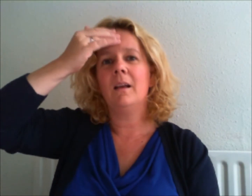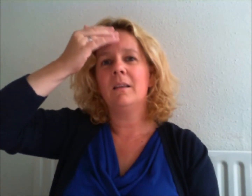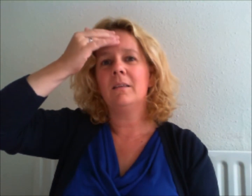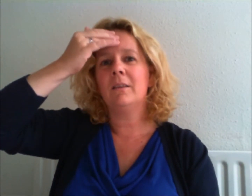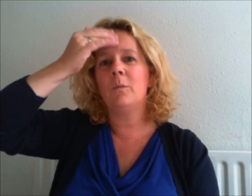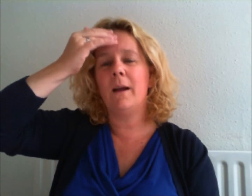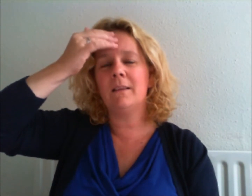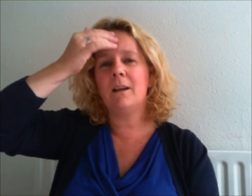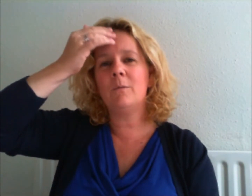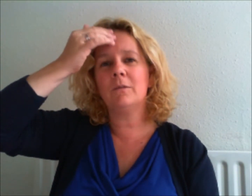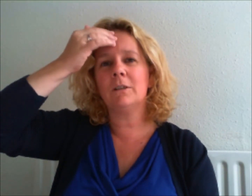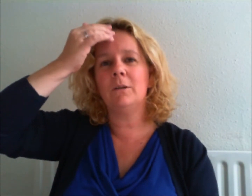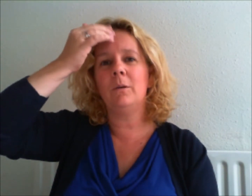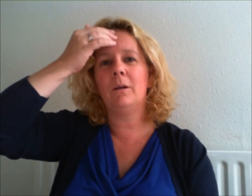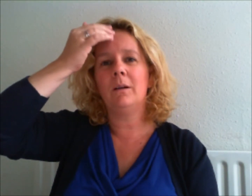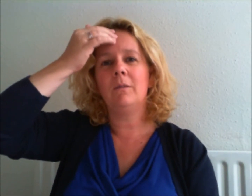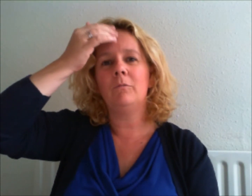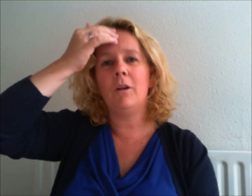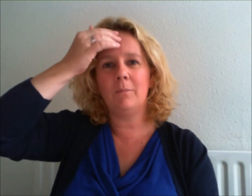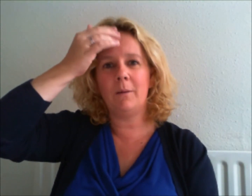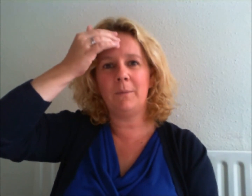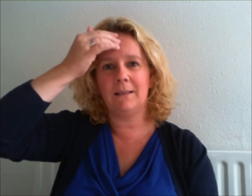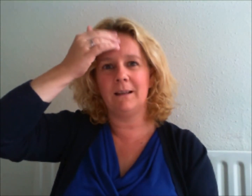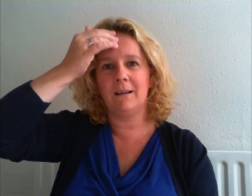The way that I want to run my business.